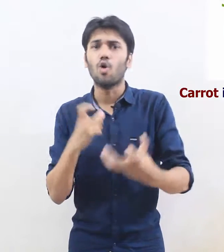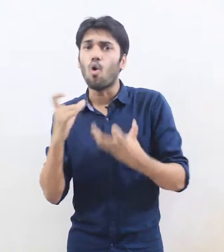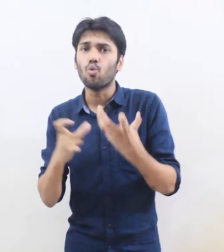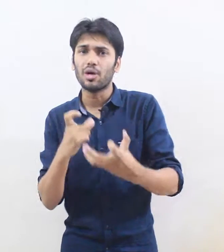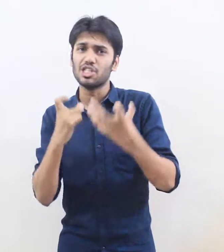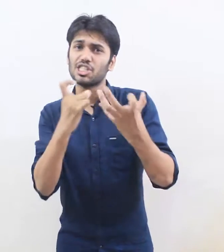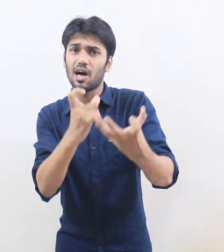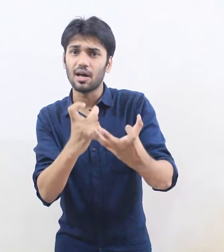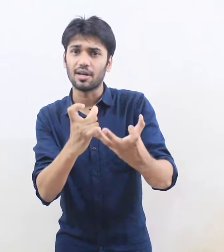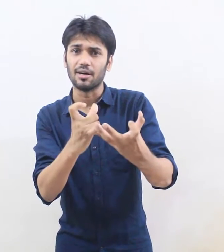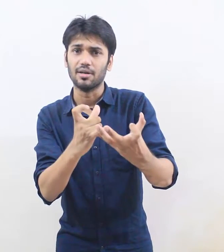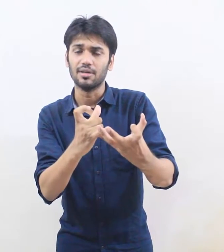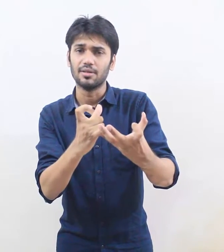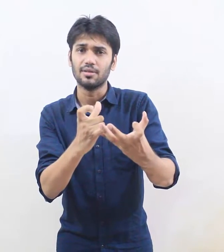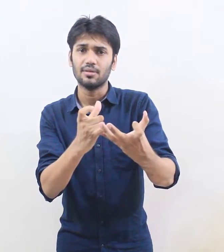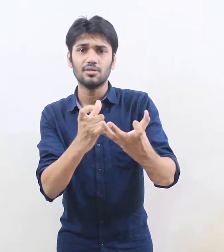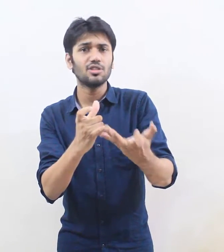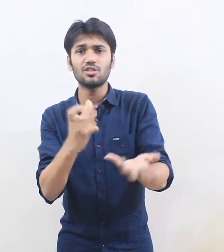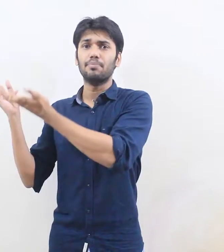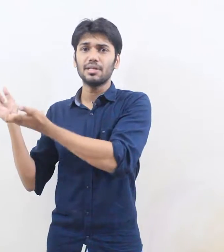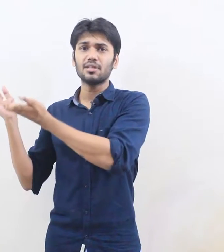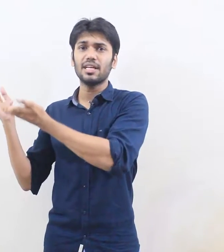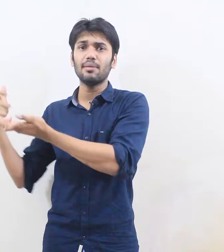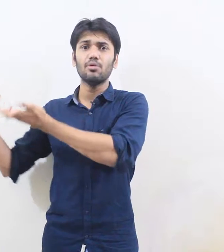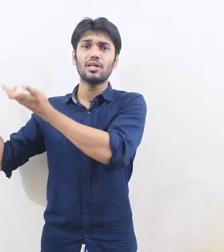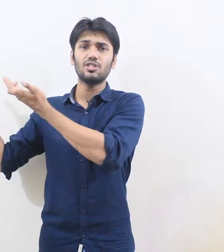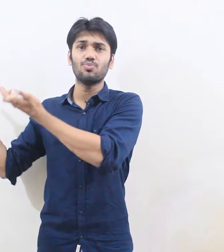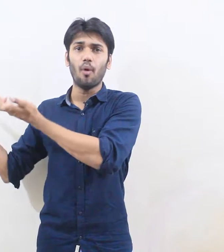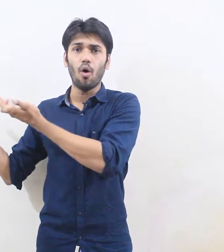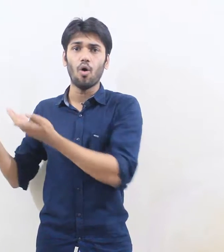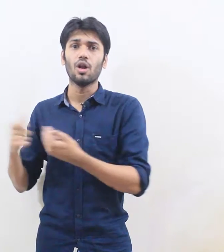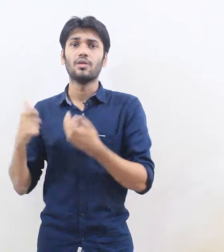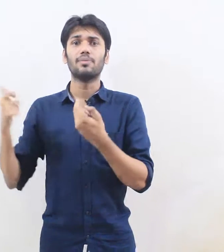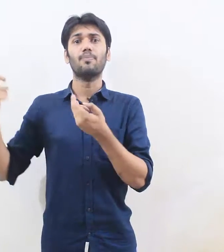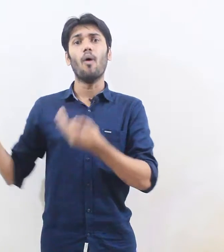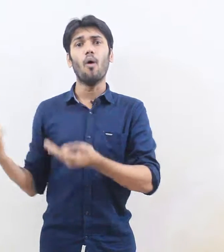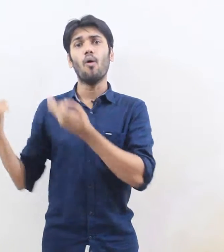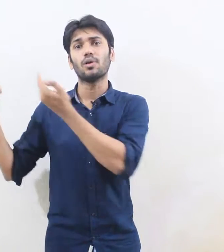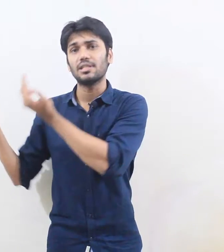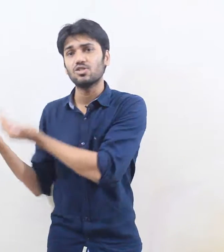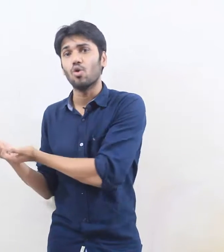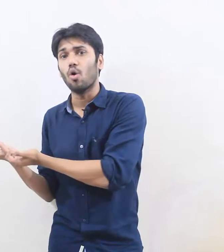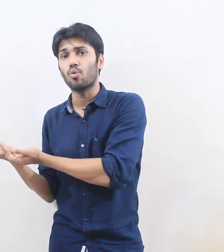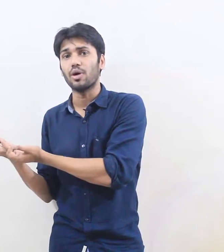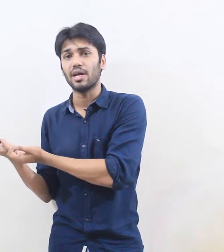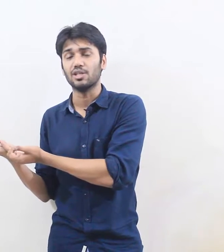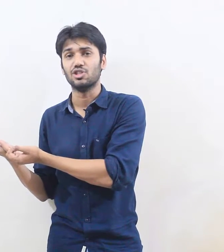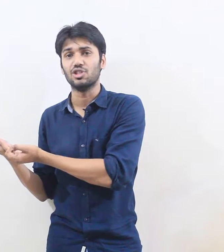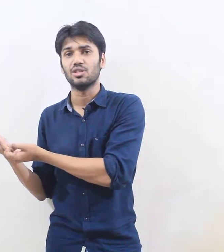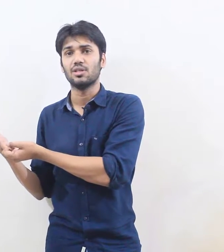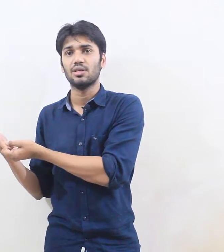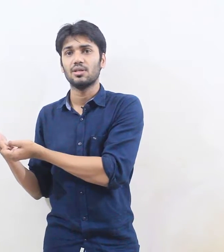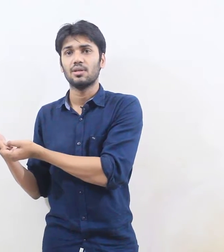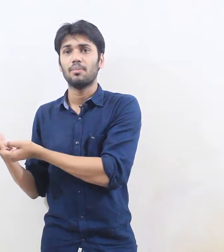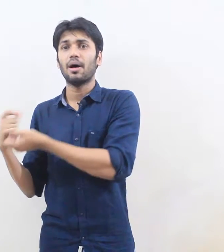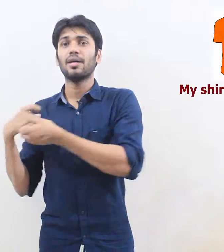orange color just bring the name look at this ball the ball is orange my